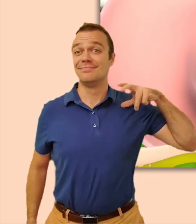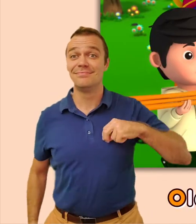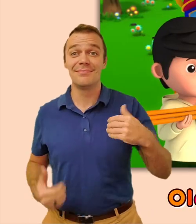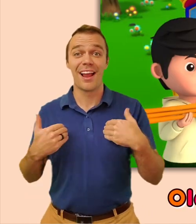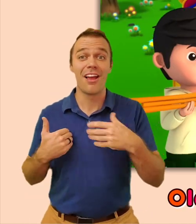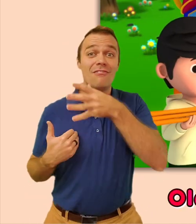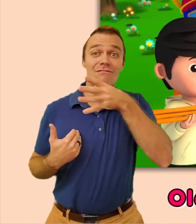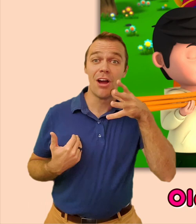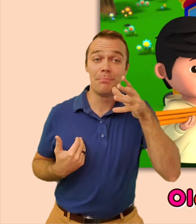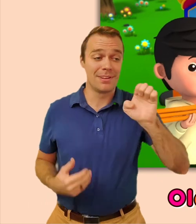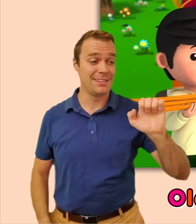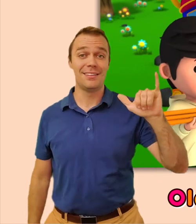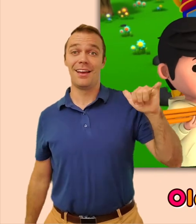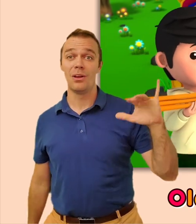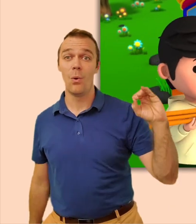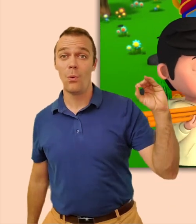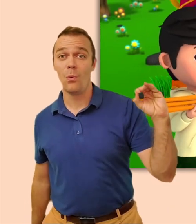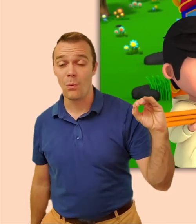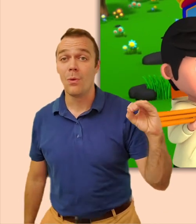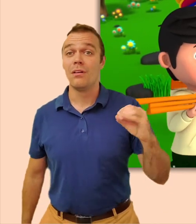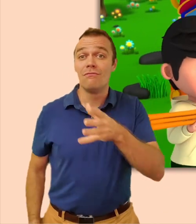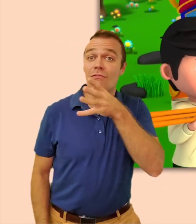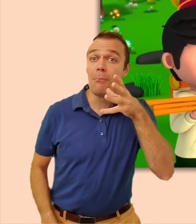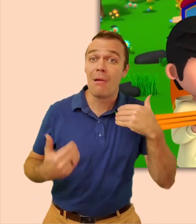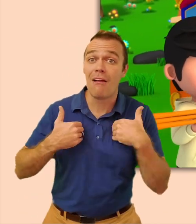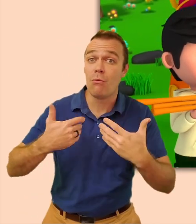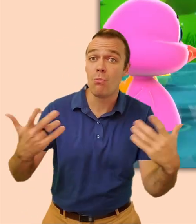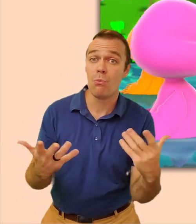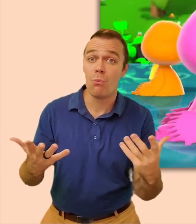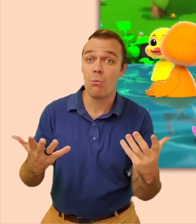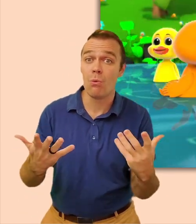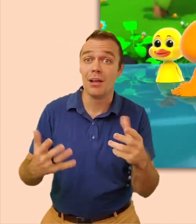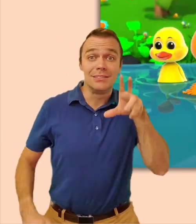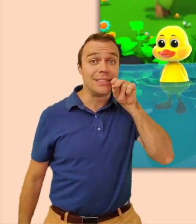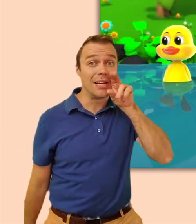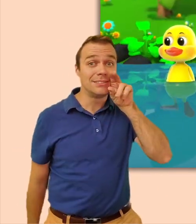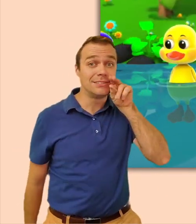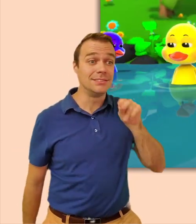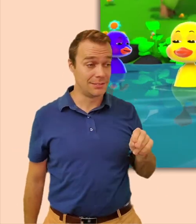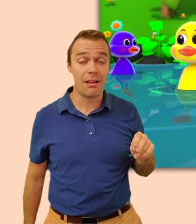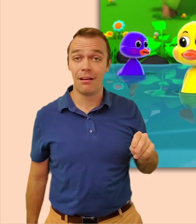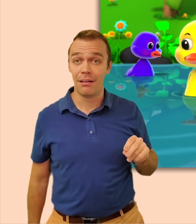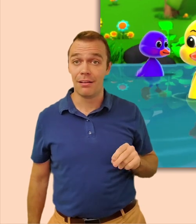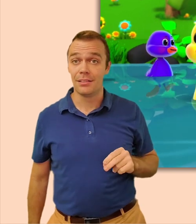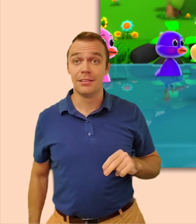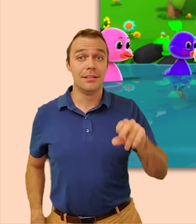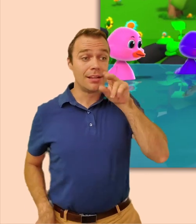Old MacDonald had a farm, E-I-E-I-O And on his farm he had some ducks, E-I-E-I